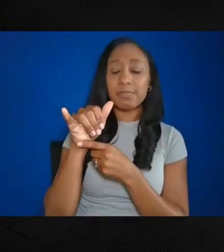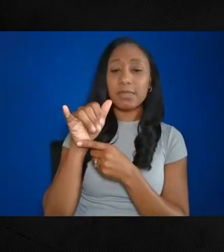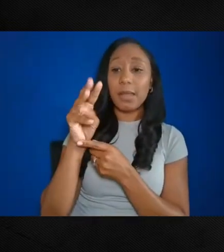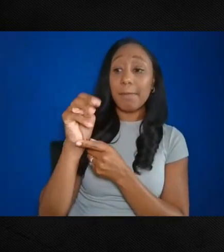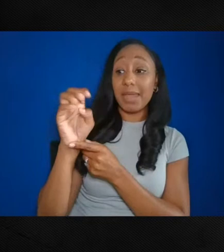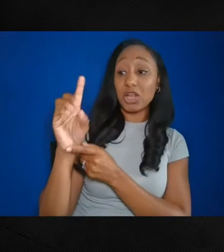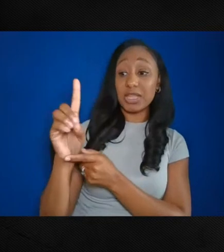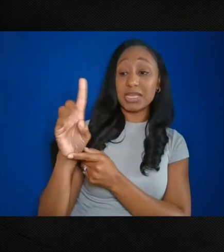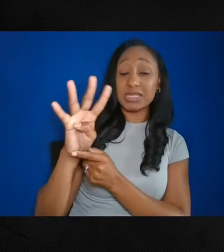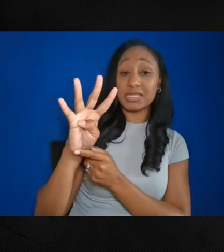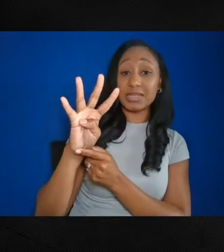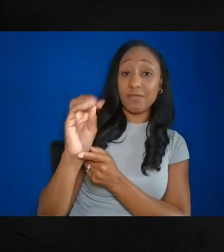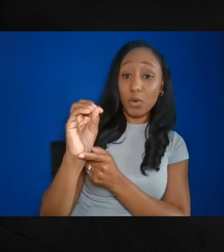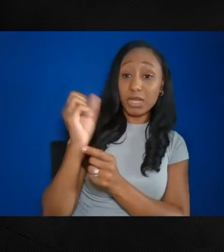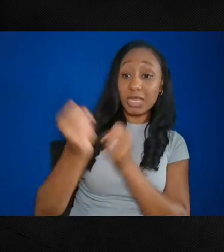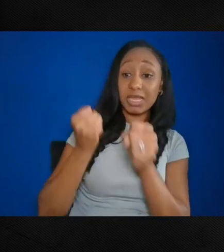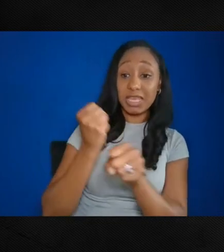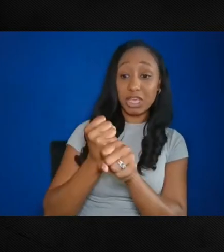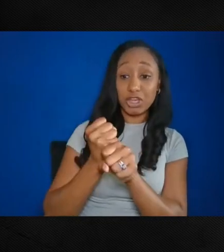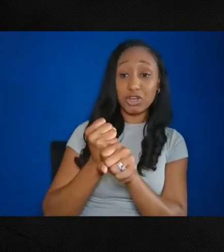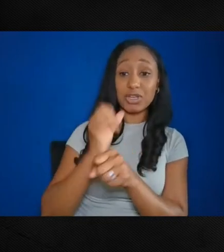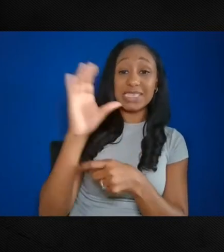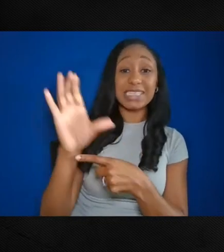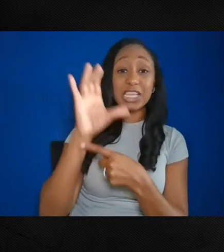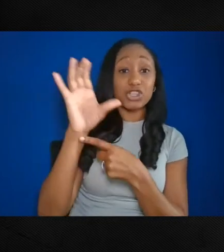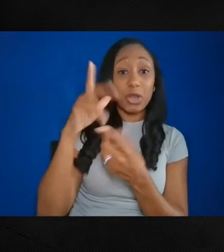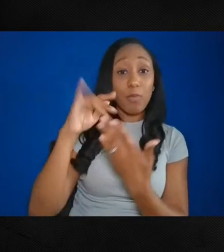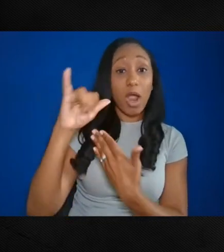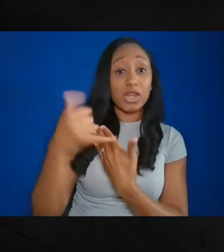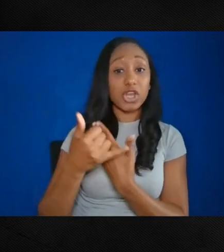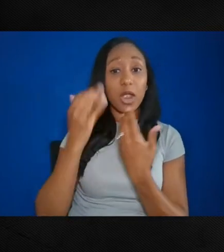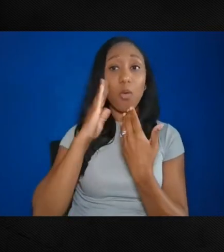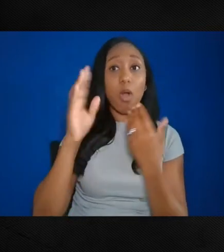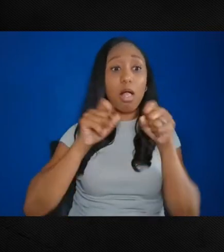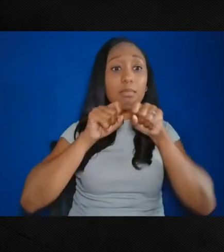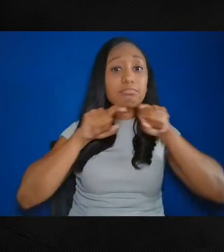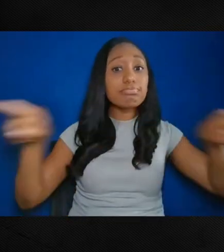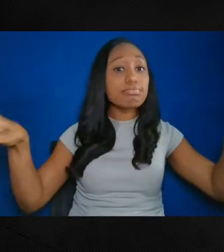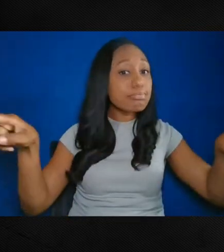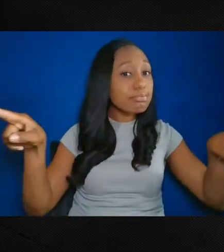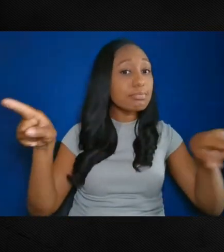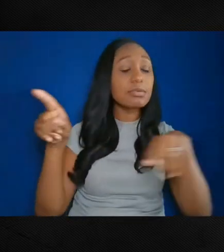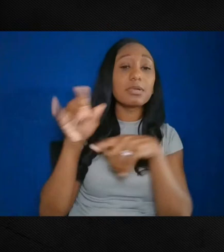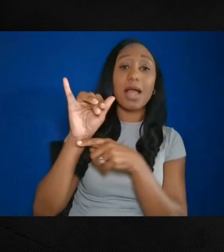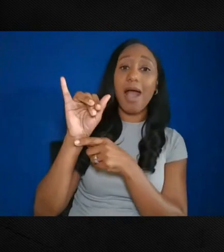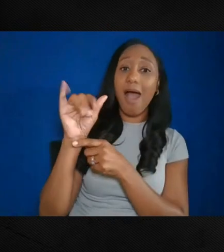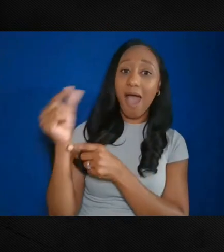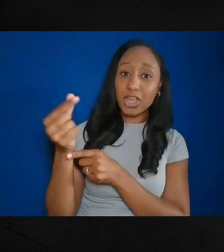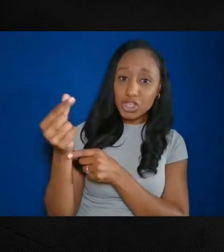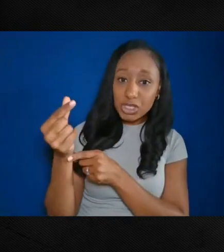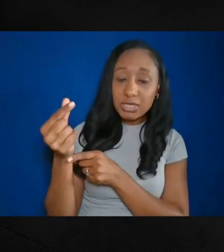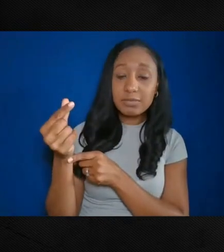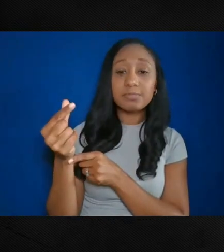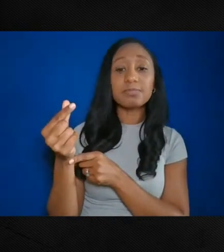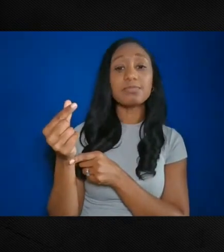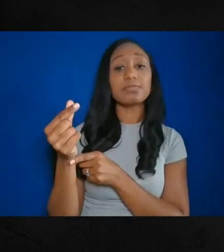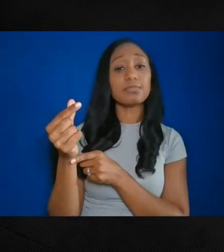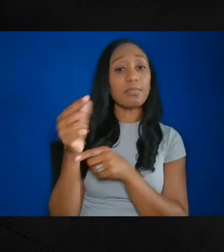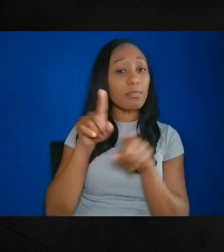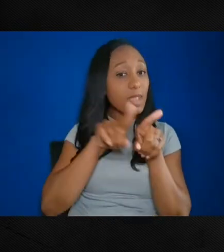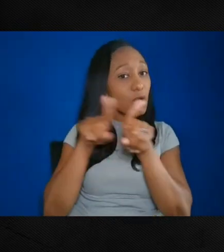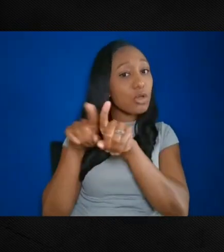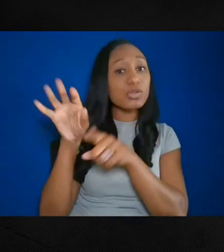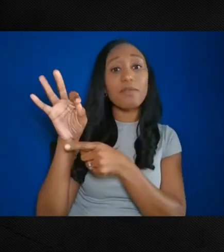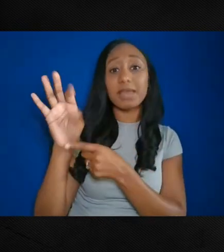highlighting that history every Monday on Facebook and Instagram. Our Maryland First posts